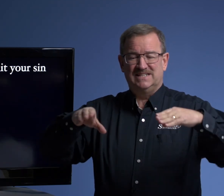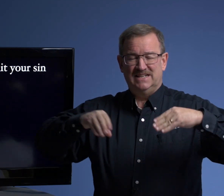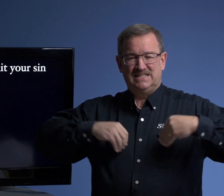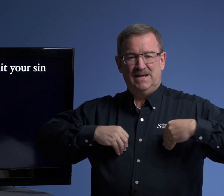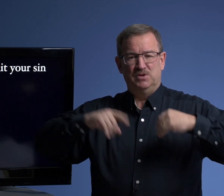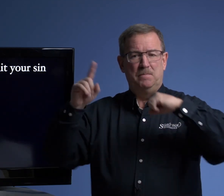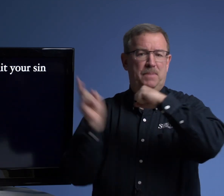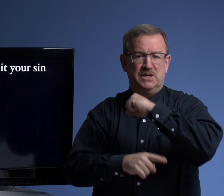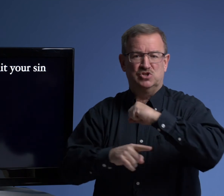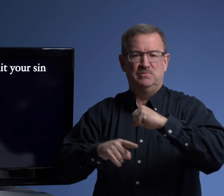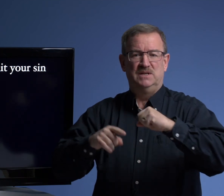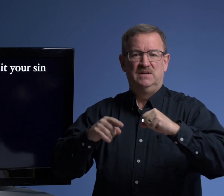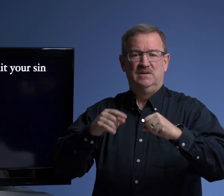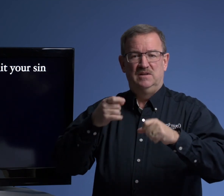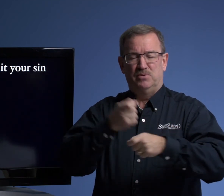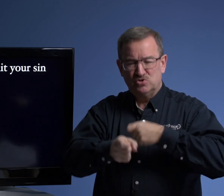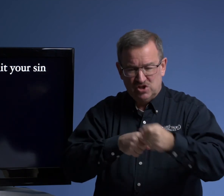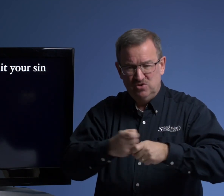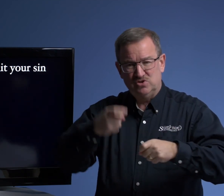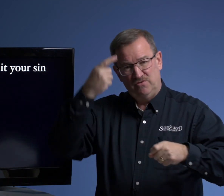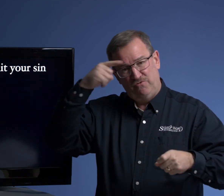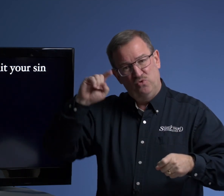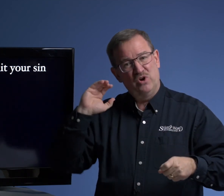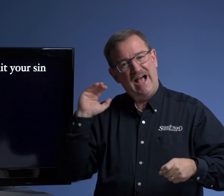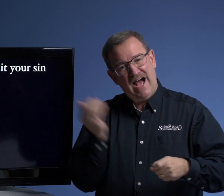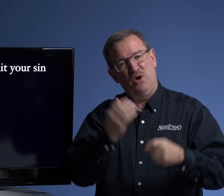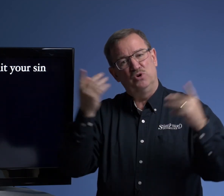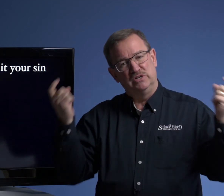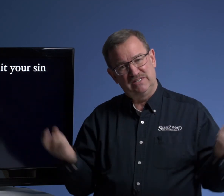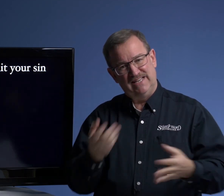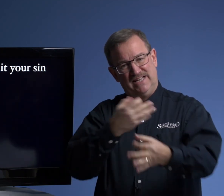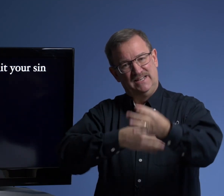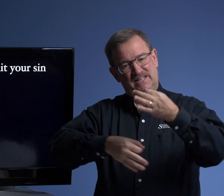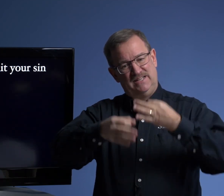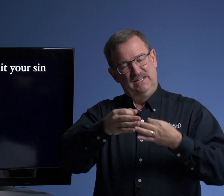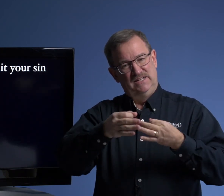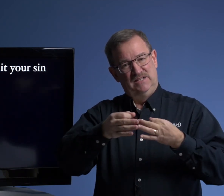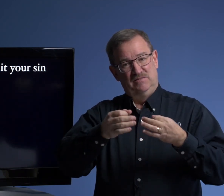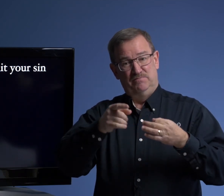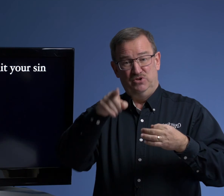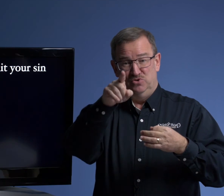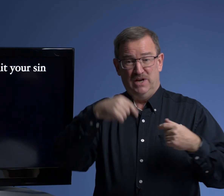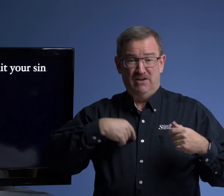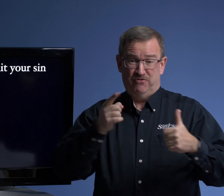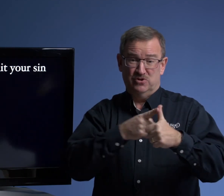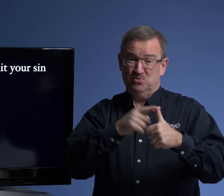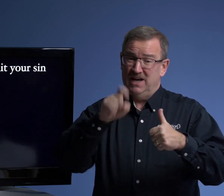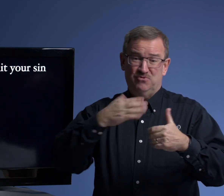accepted punishment, persecution for our sin. But you and I first, we have to